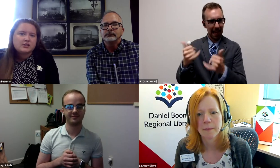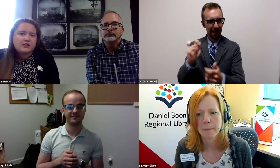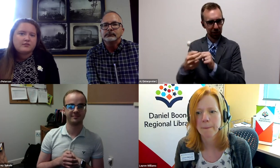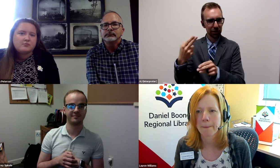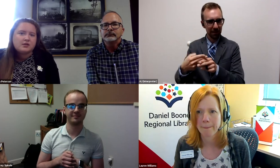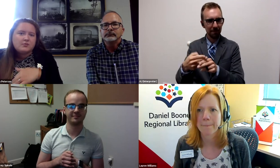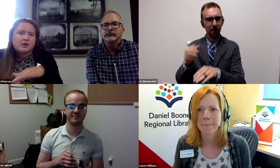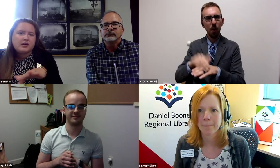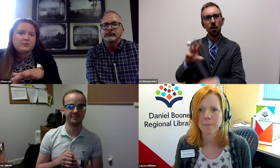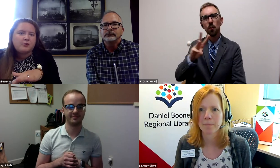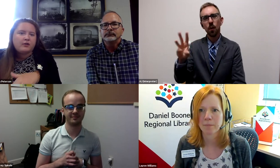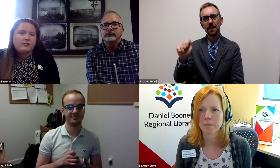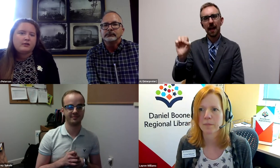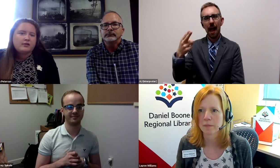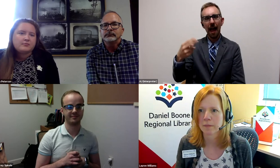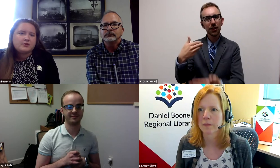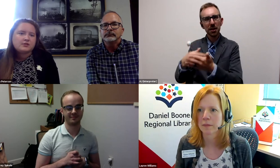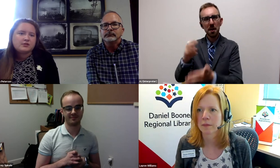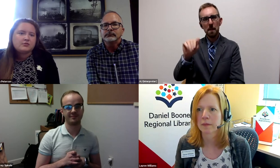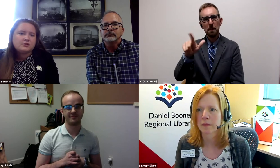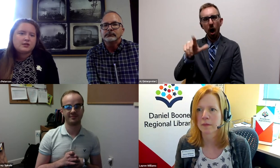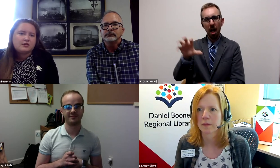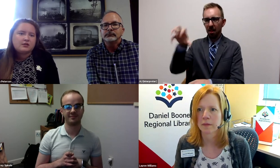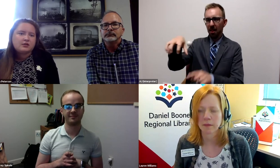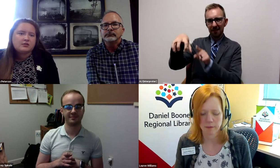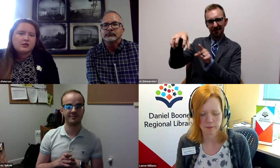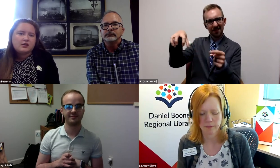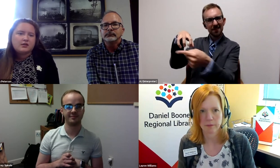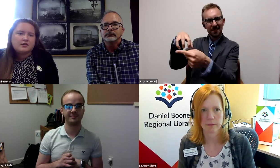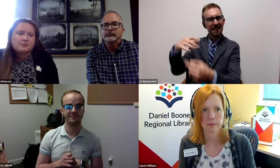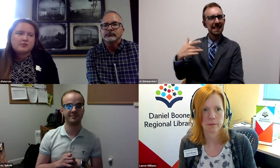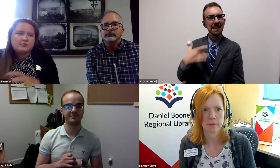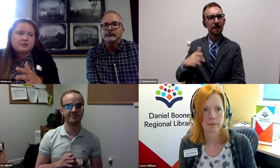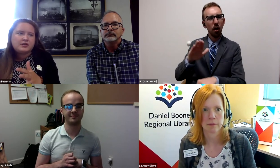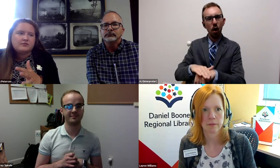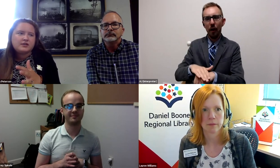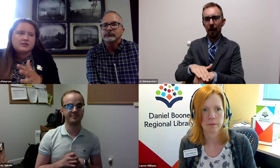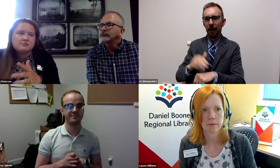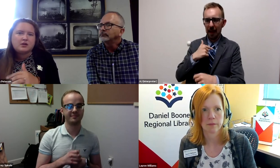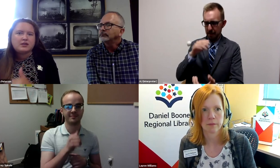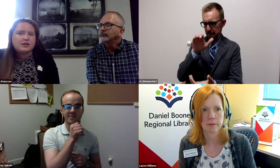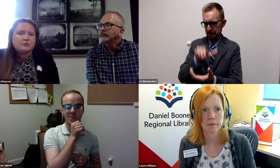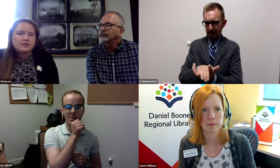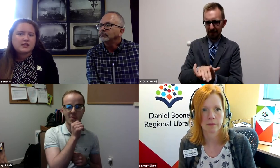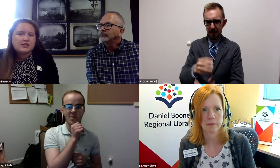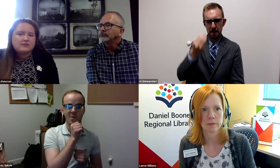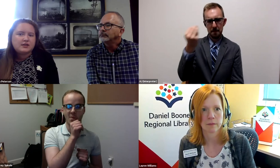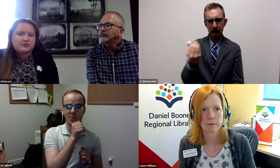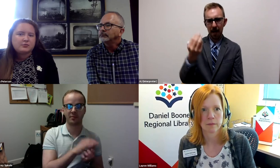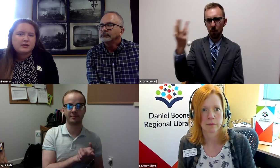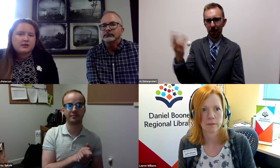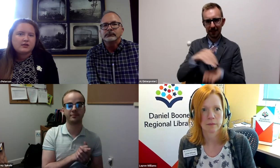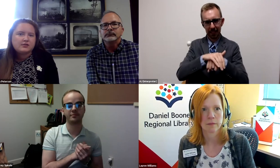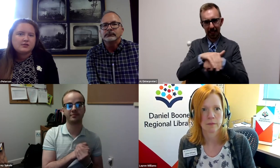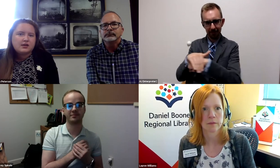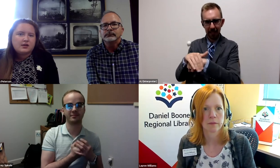Ash, kind of up behind the mall. Those are usually on, I believe it's Monday and Wednesday evenings